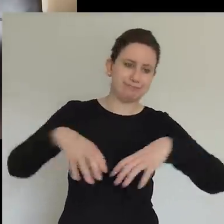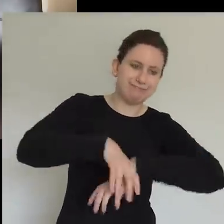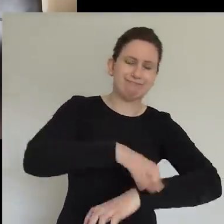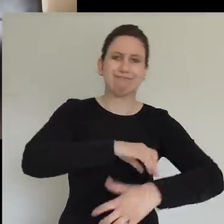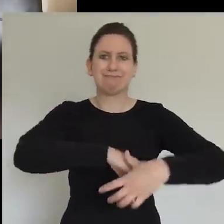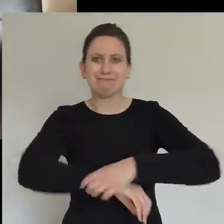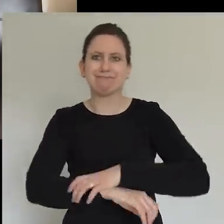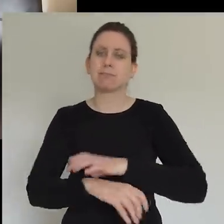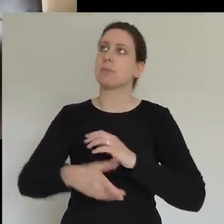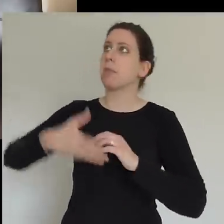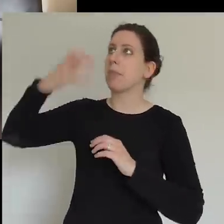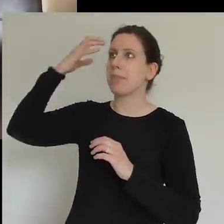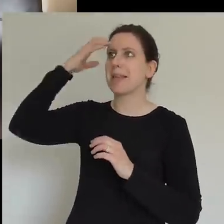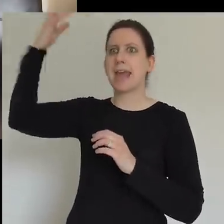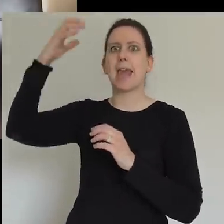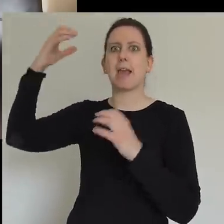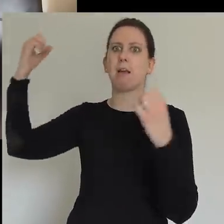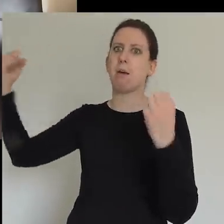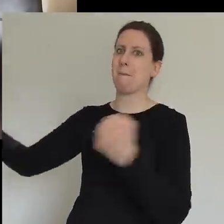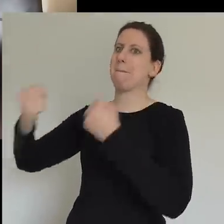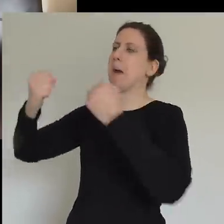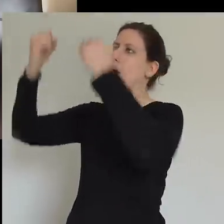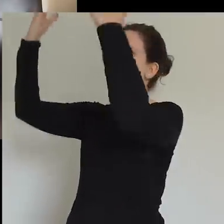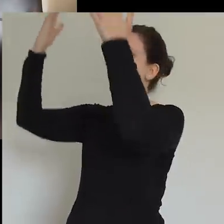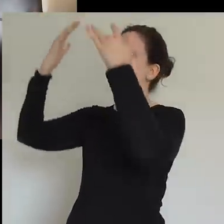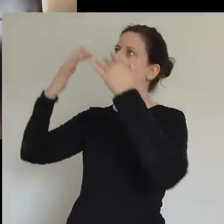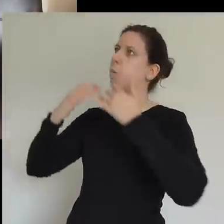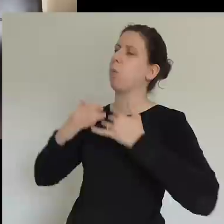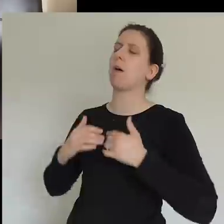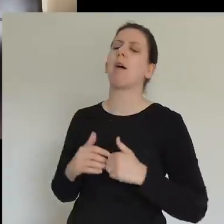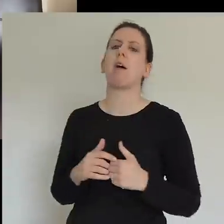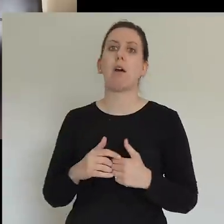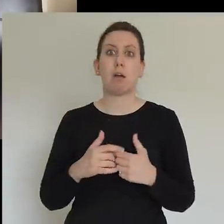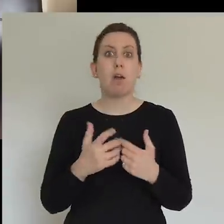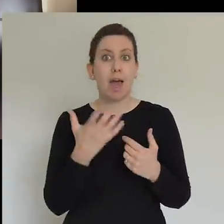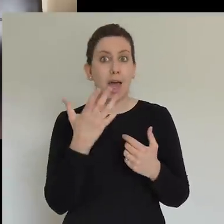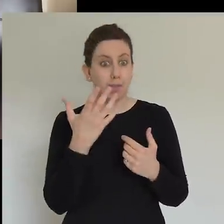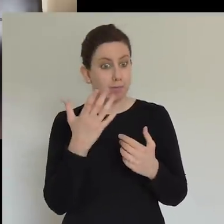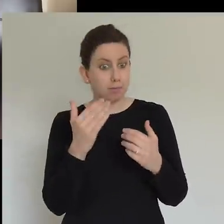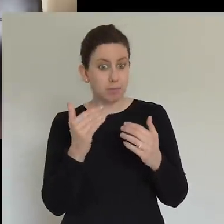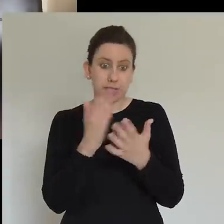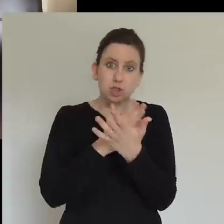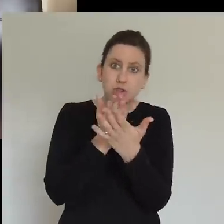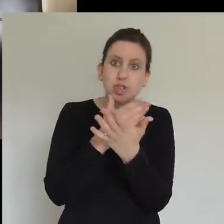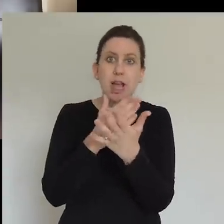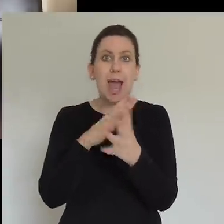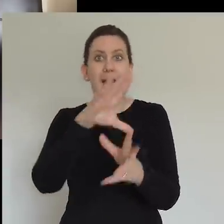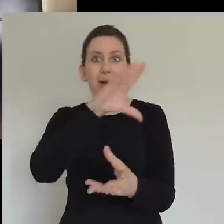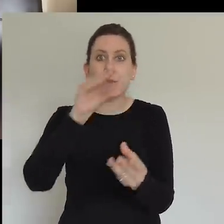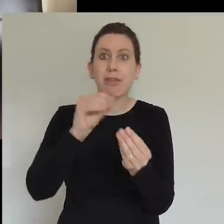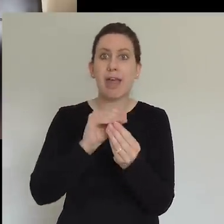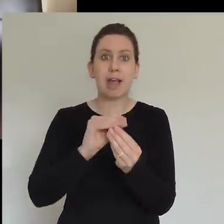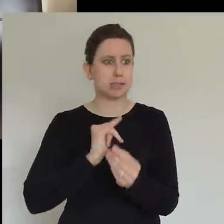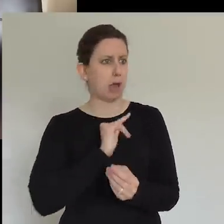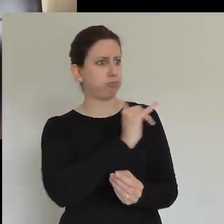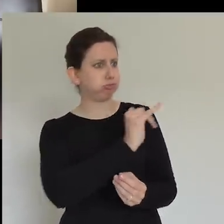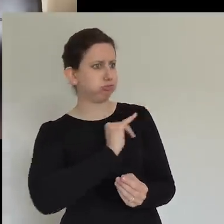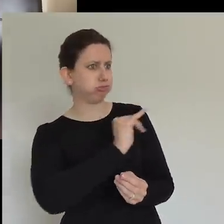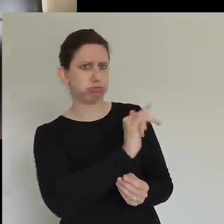empowered by the Lord. And they have everything in common, which is fascinating. So it's like they were moving together as one.